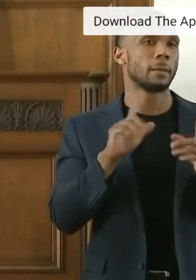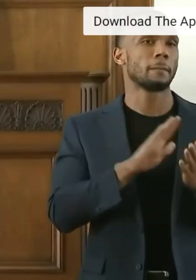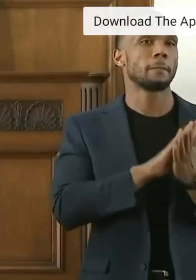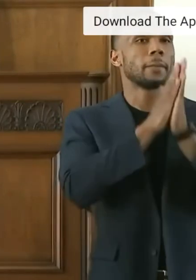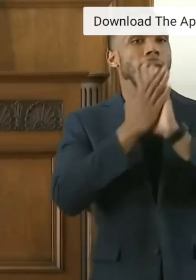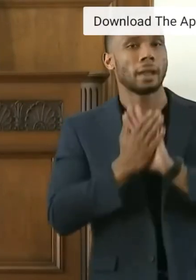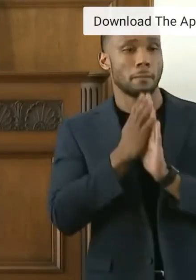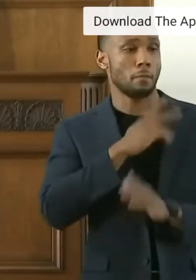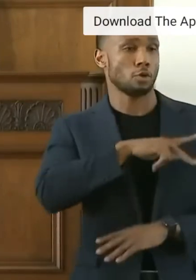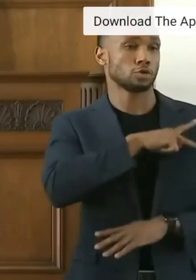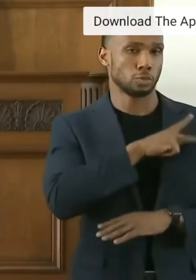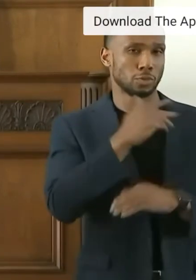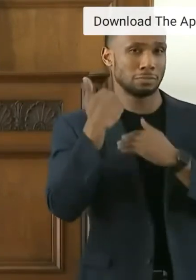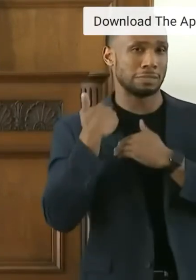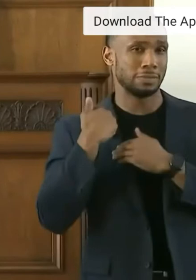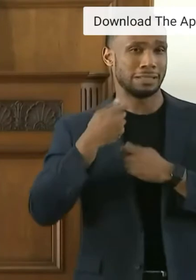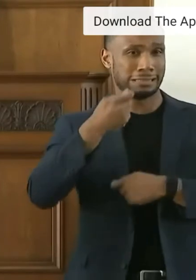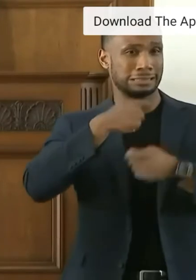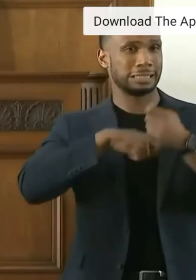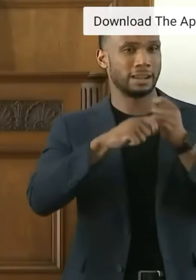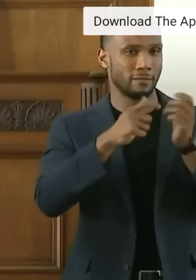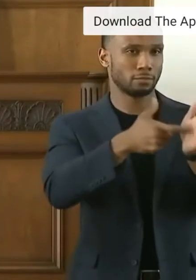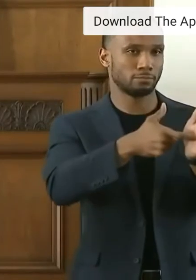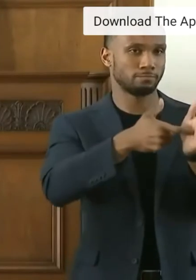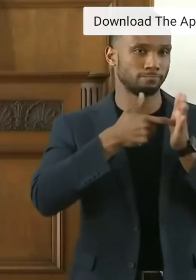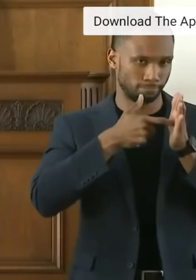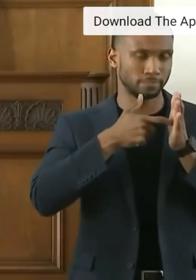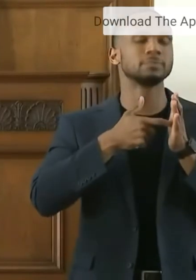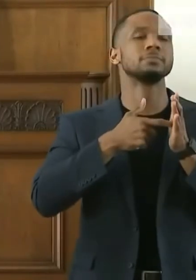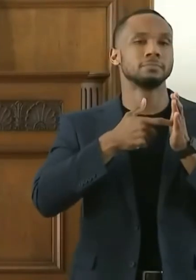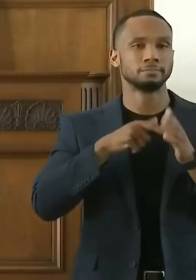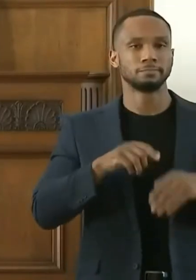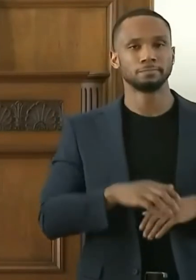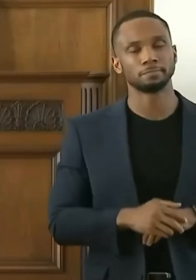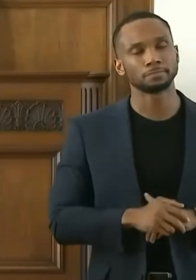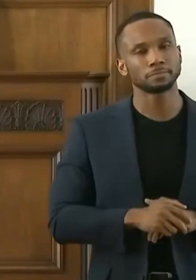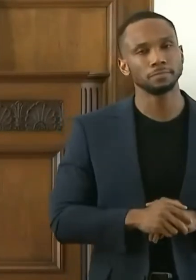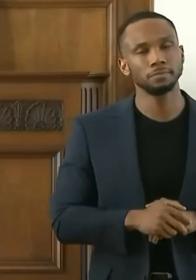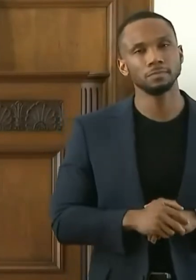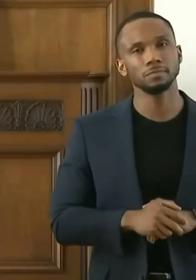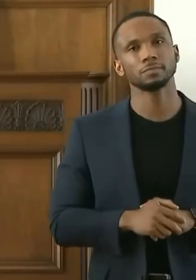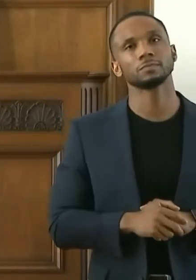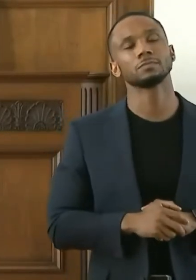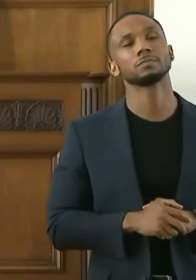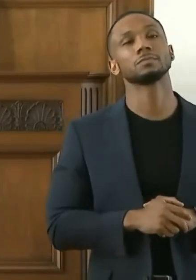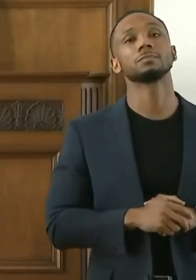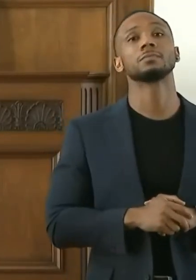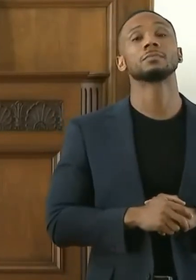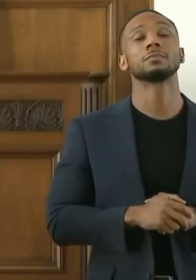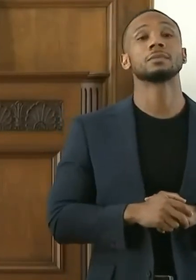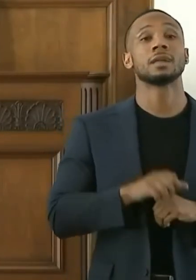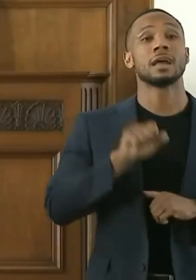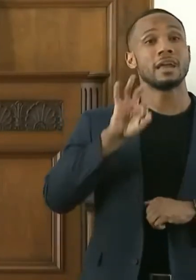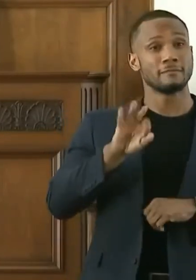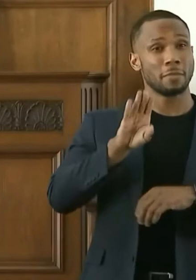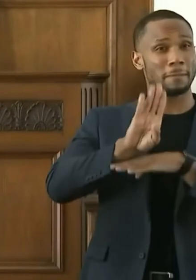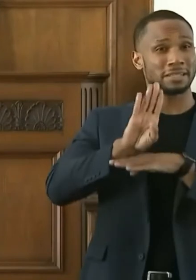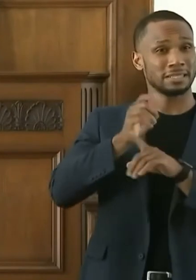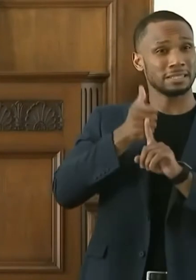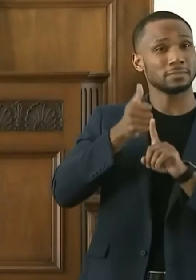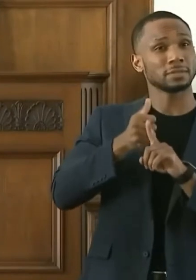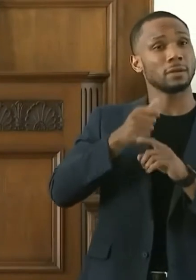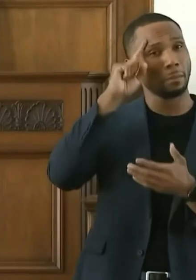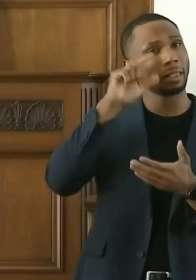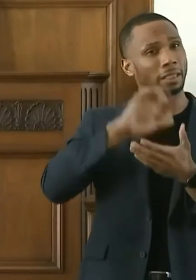personal responsibility and not a government mandate. If businesses believe wearing